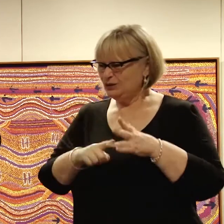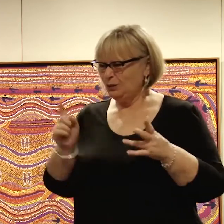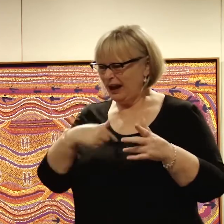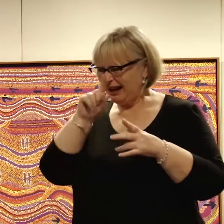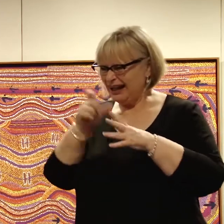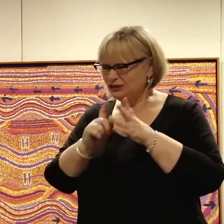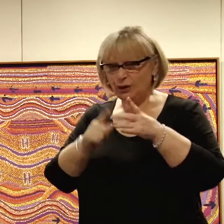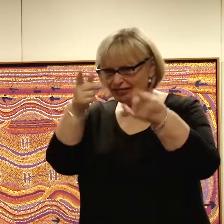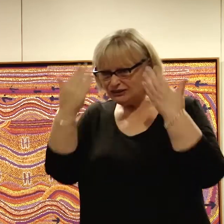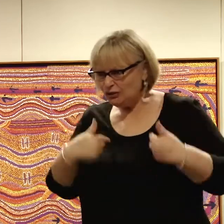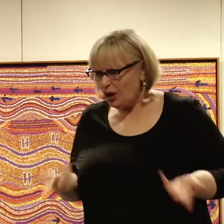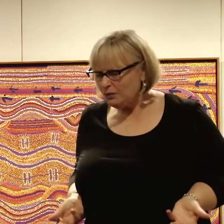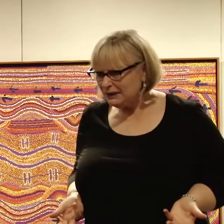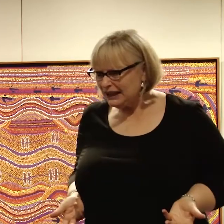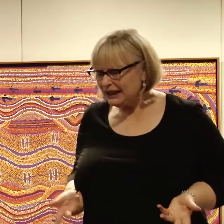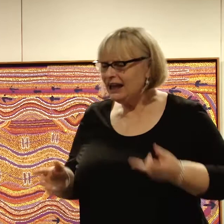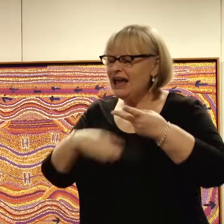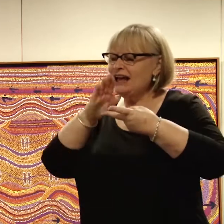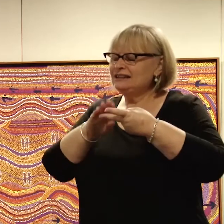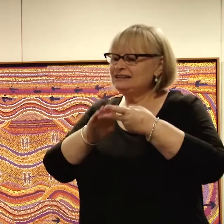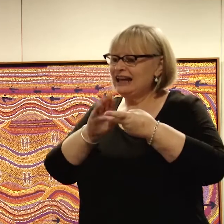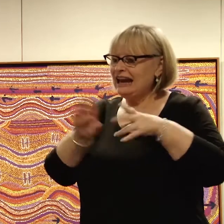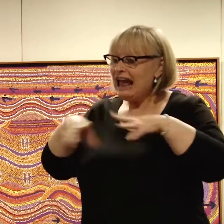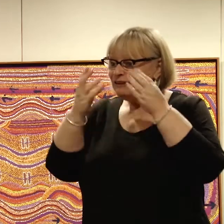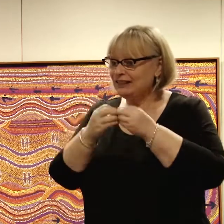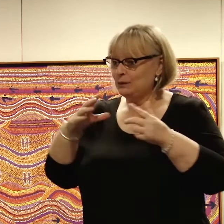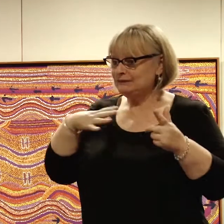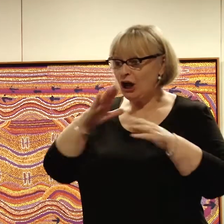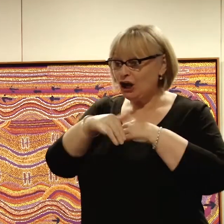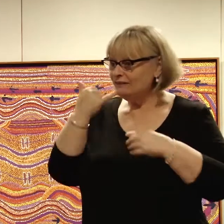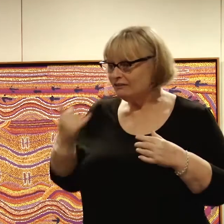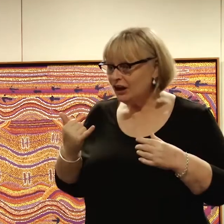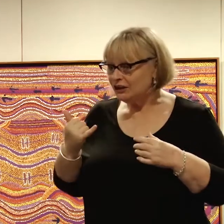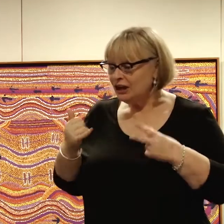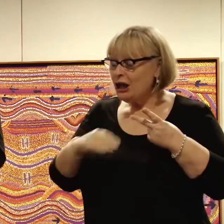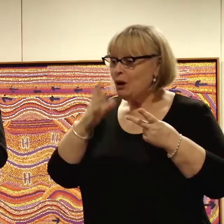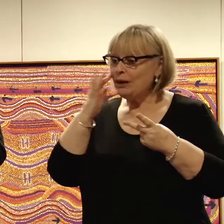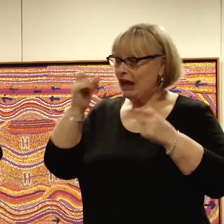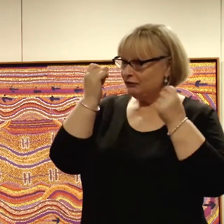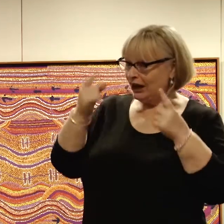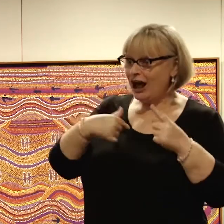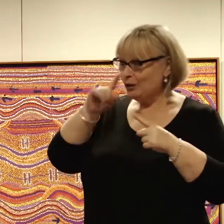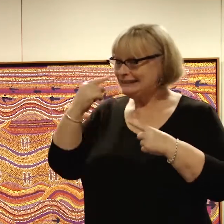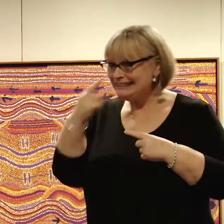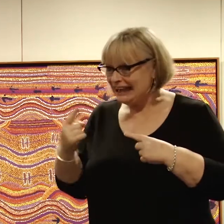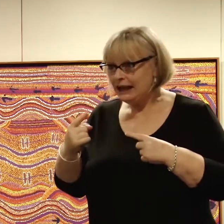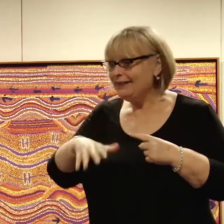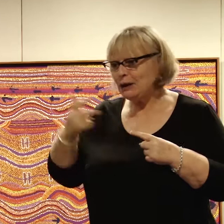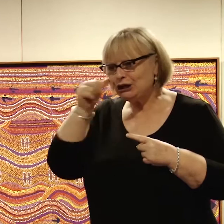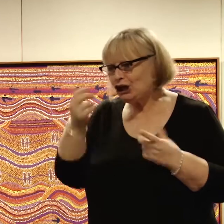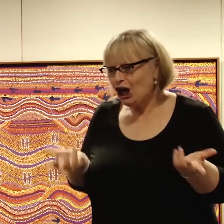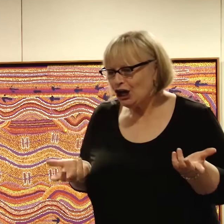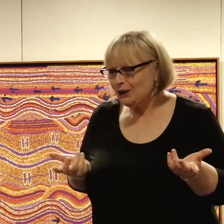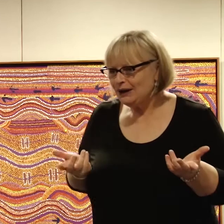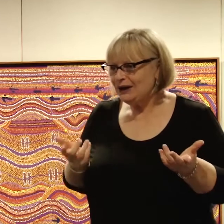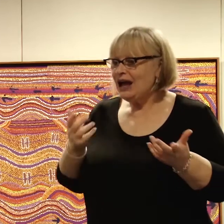They don't even know me. And secondly, everything was fine over the phone, but the second they realised I couldn't see, they didn't want to know.